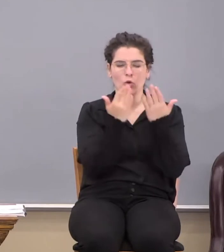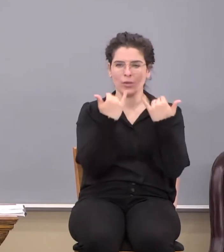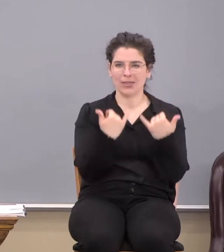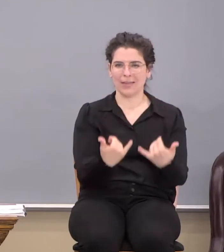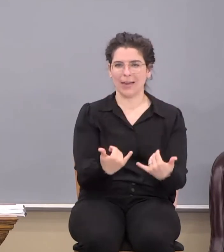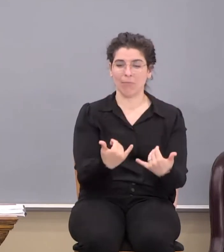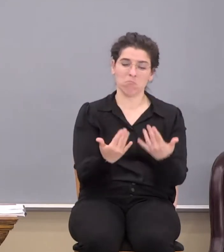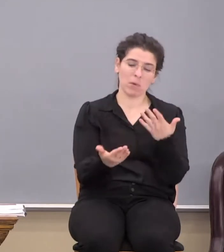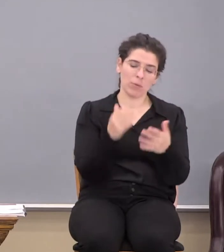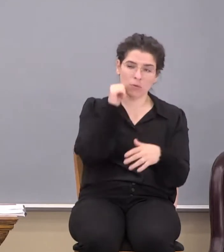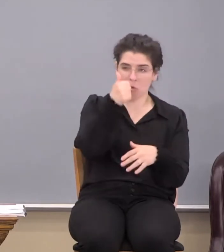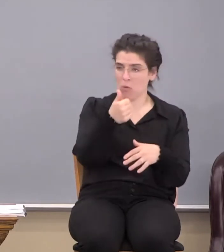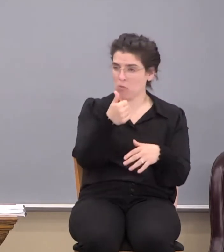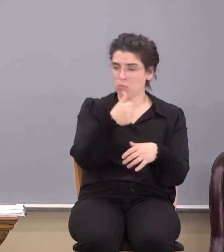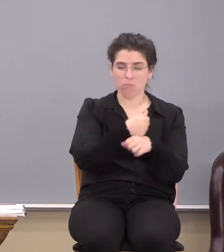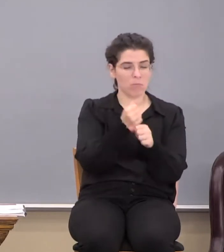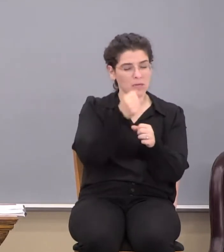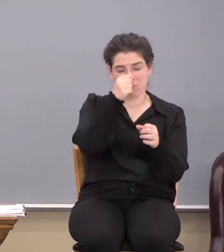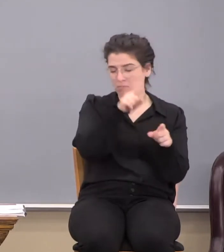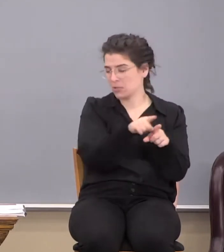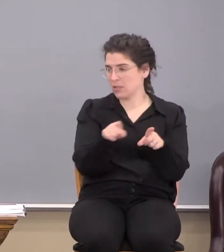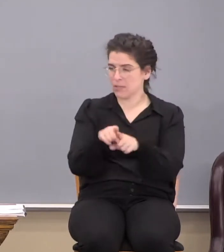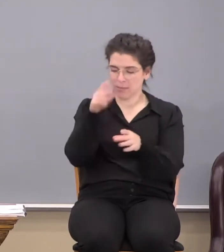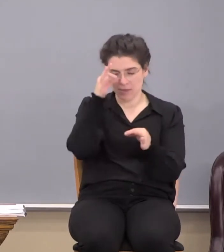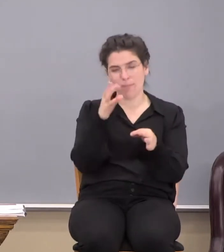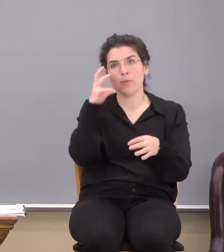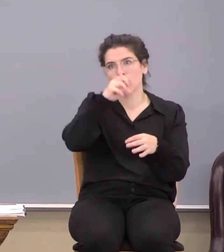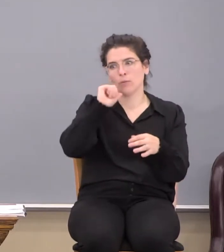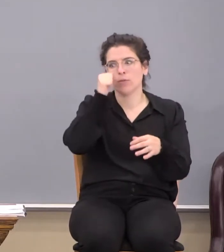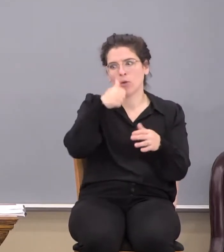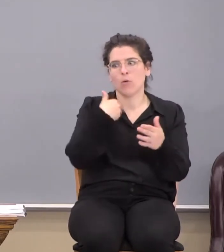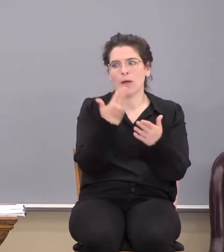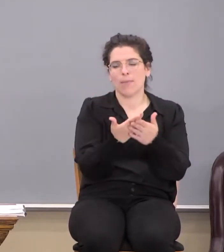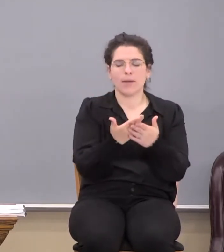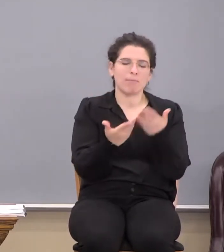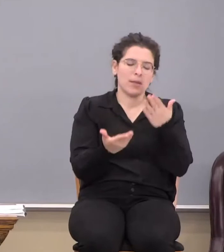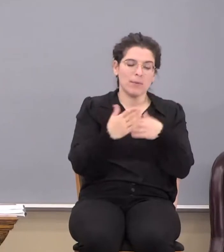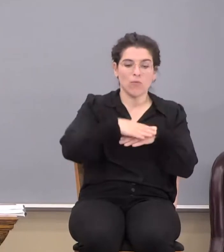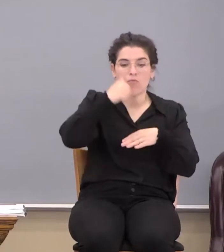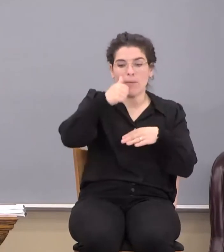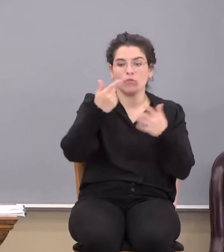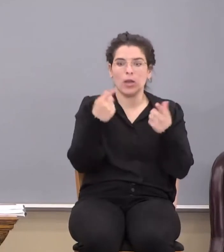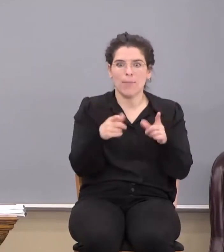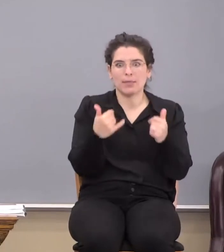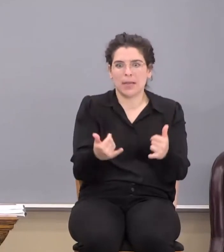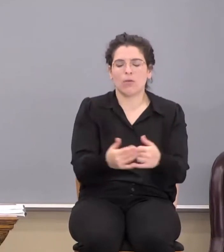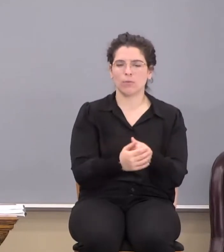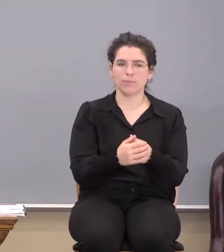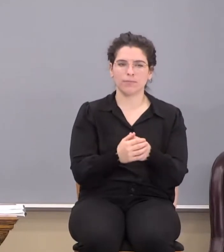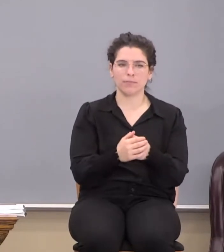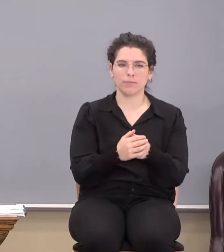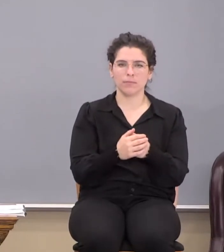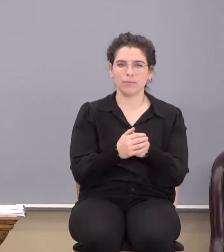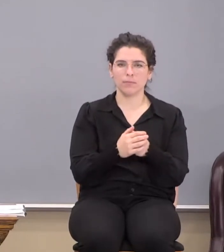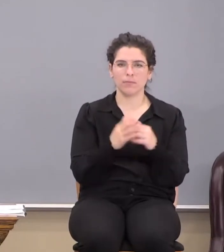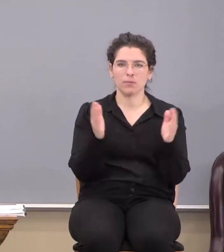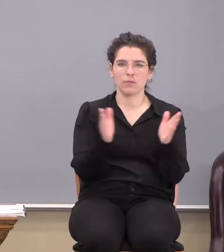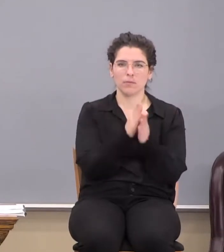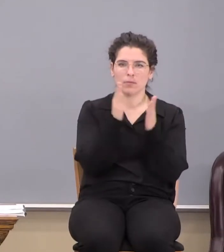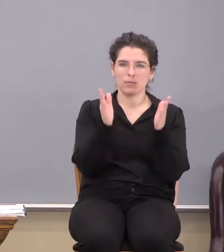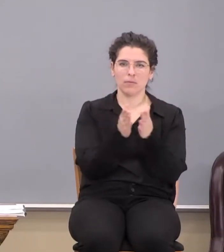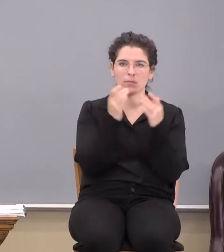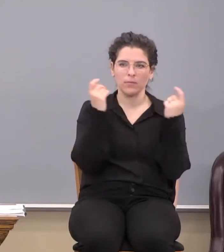And then tomorrow you make the same decision, assuming you get to tomorrow, right? Maybe the rapture happens, by the way, all right? And the next